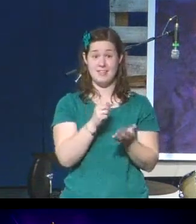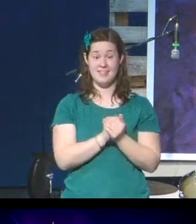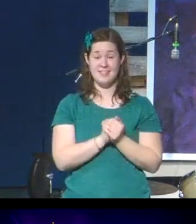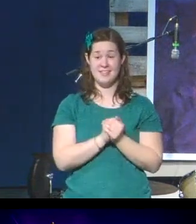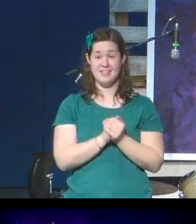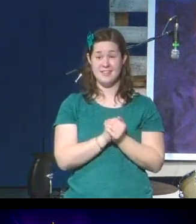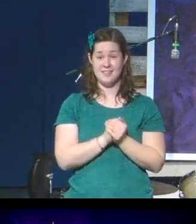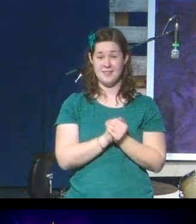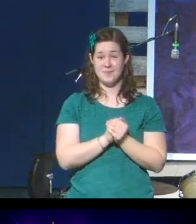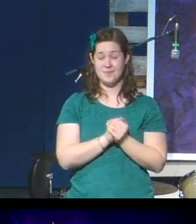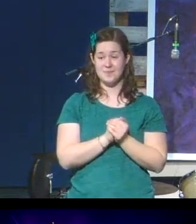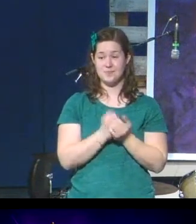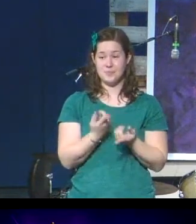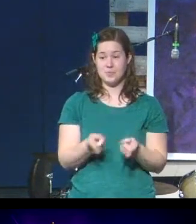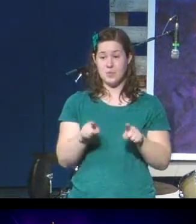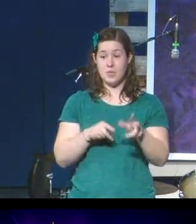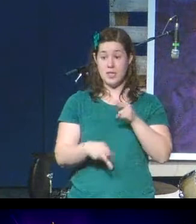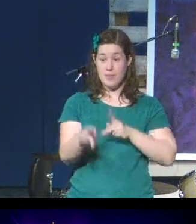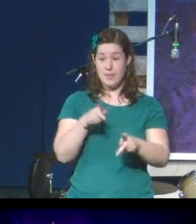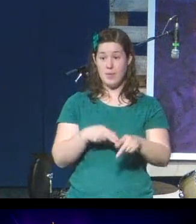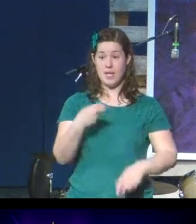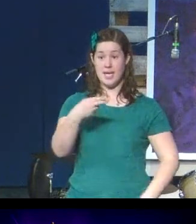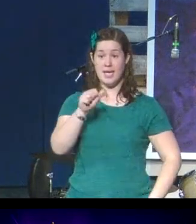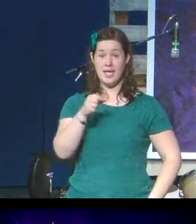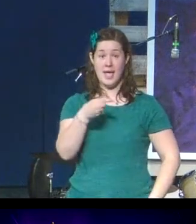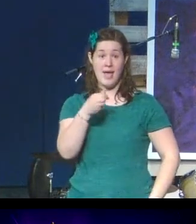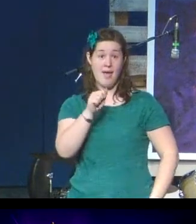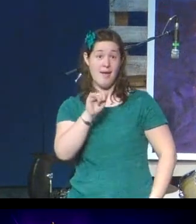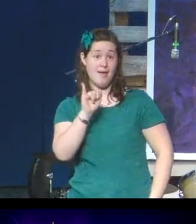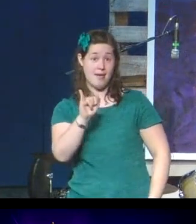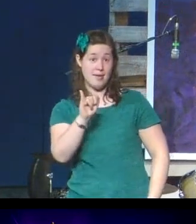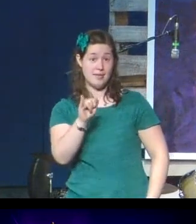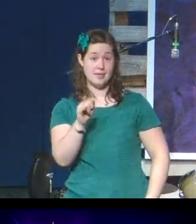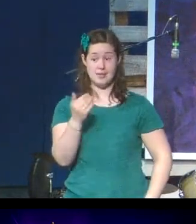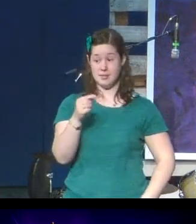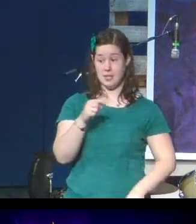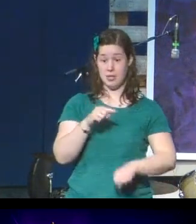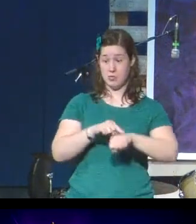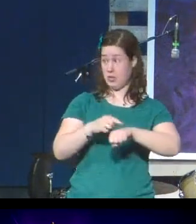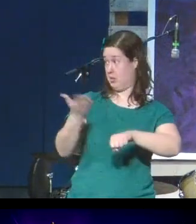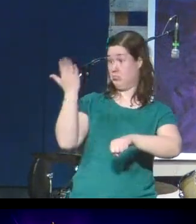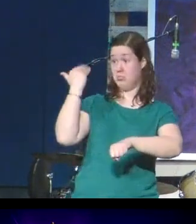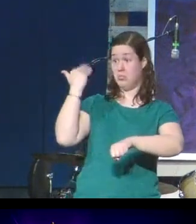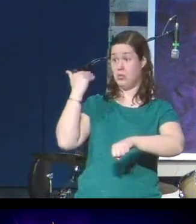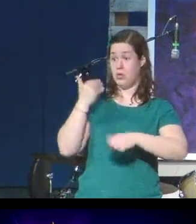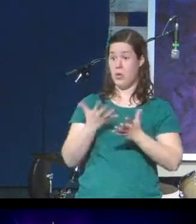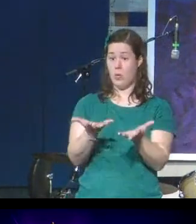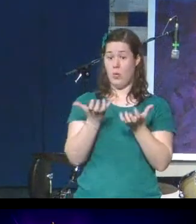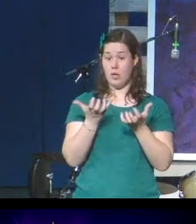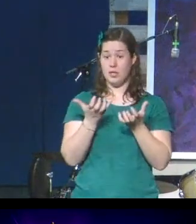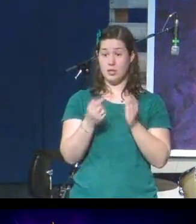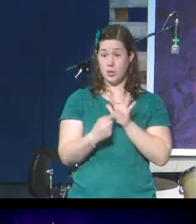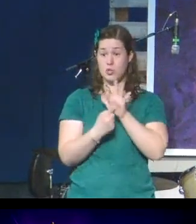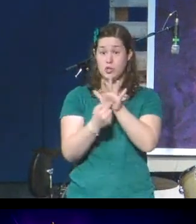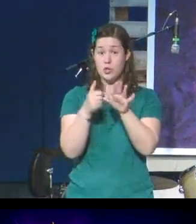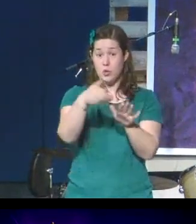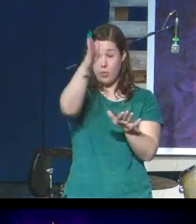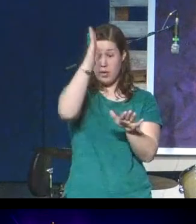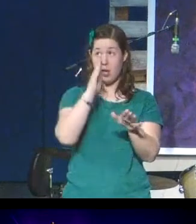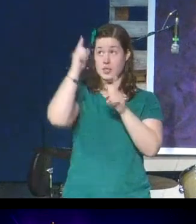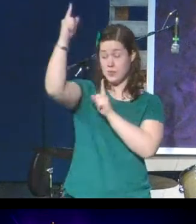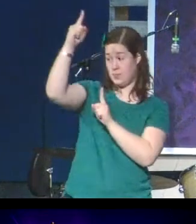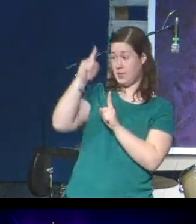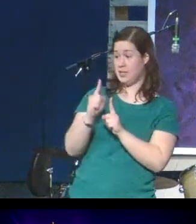When the people of Haggai's time and before wanted to show God's presence, they would plant stones in that spot.